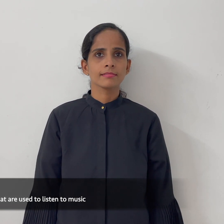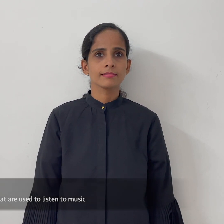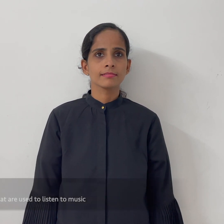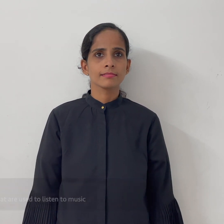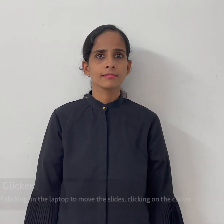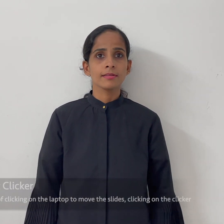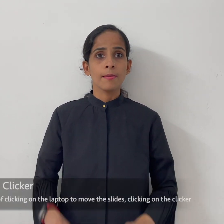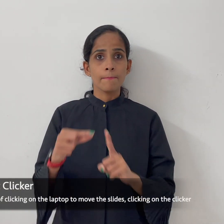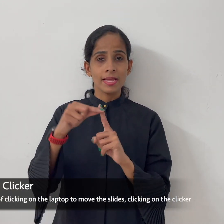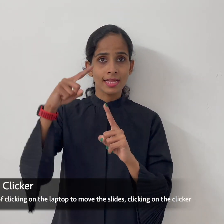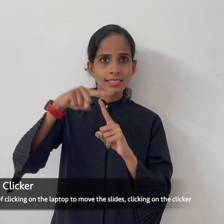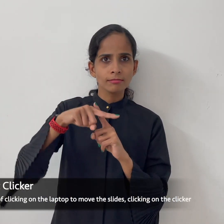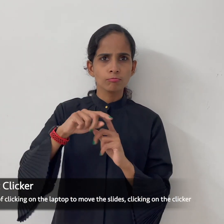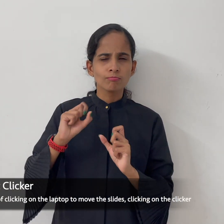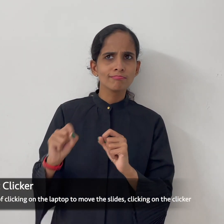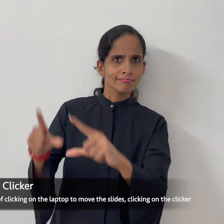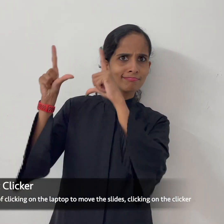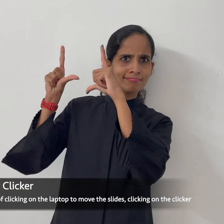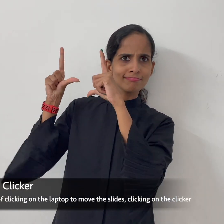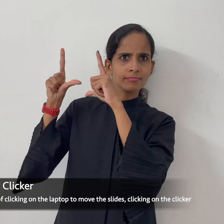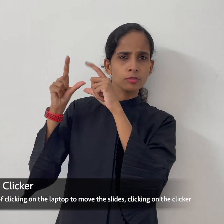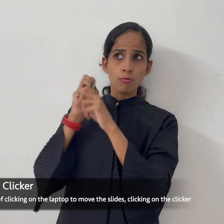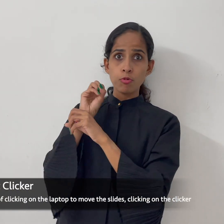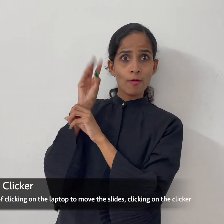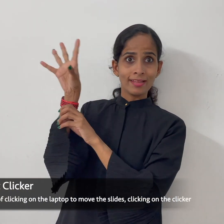wireless PowerPoint clicker